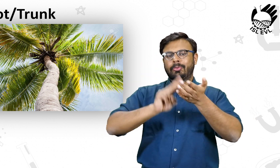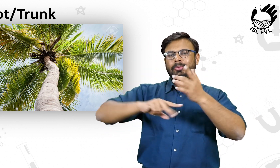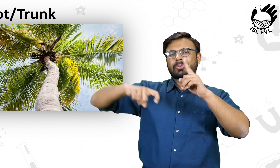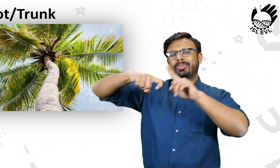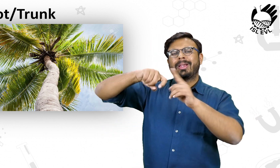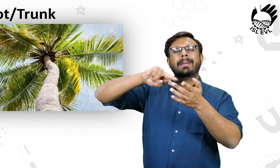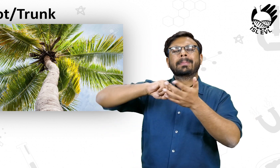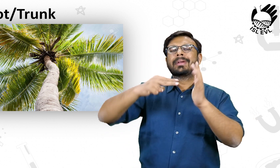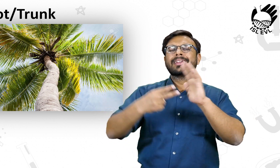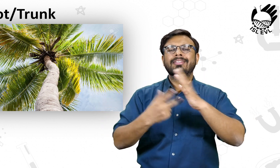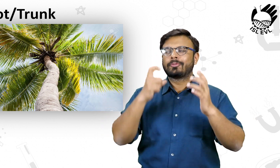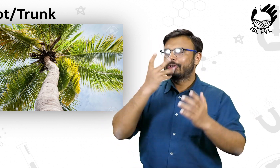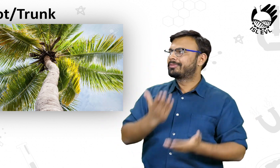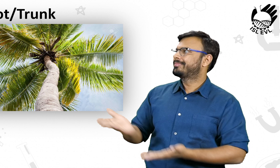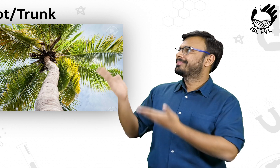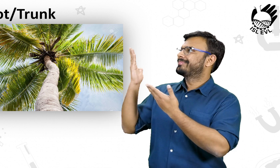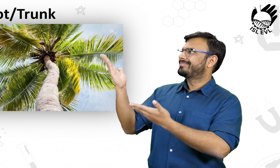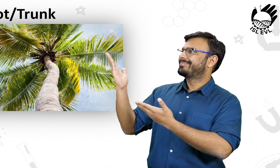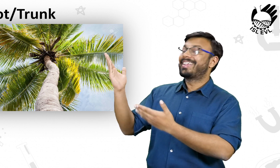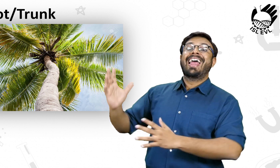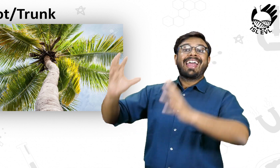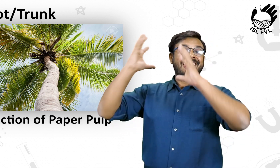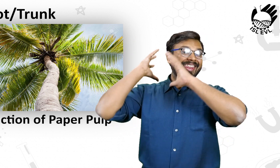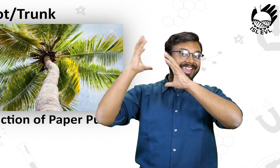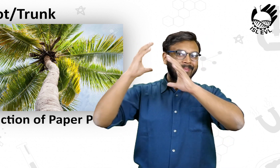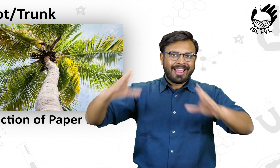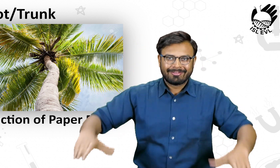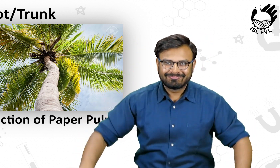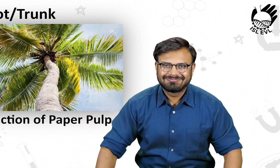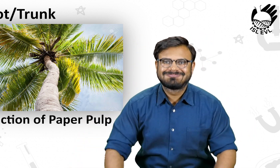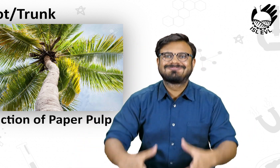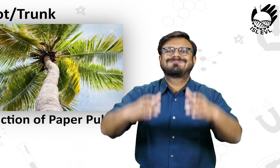The trunk is used for extraction of paper pulp.